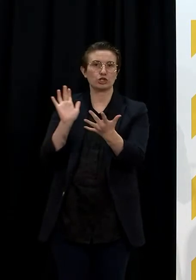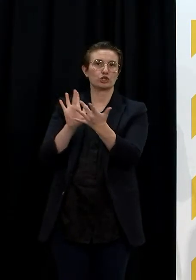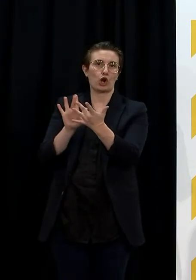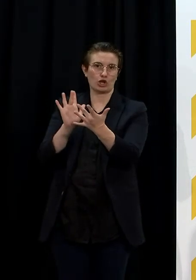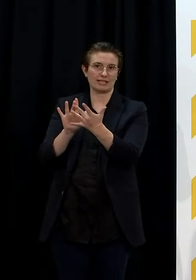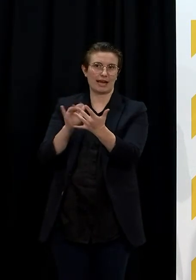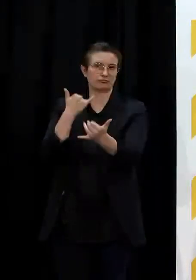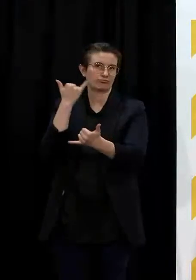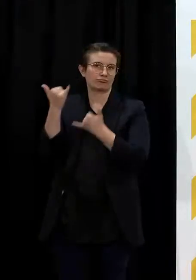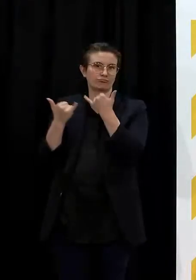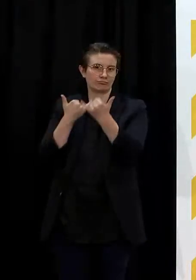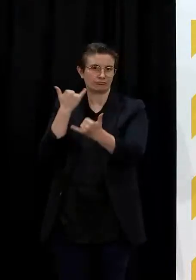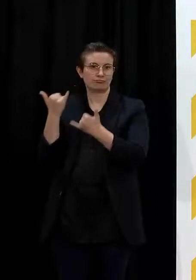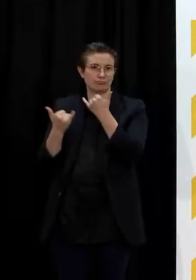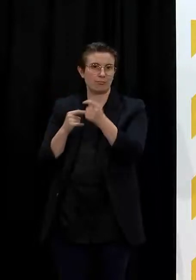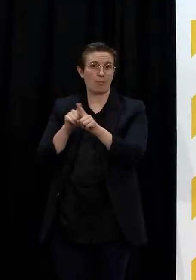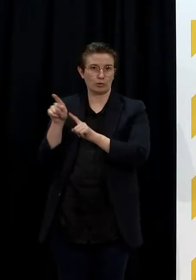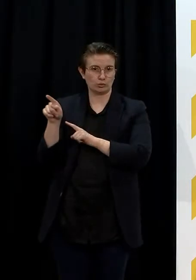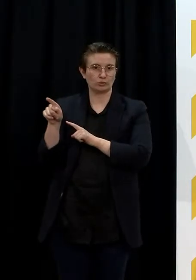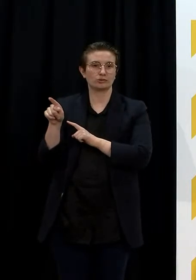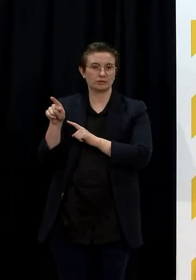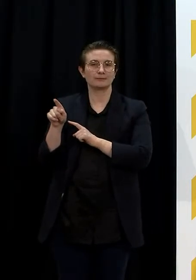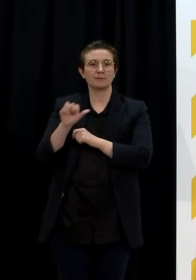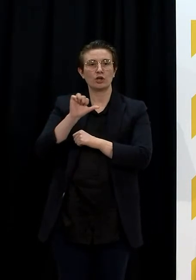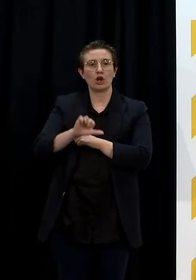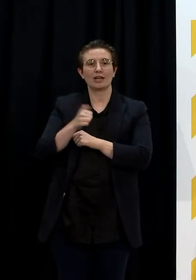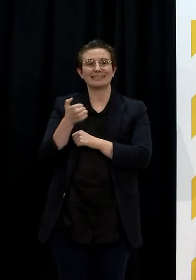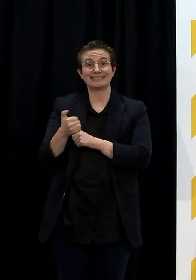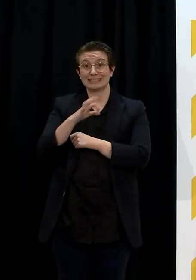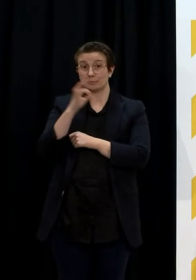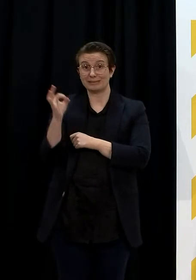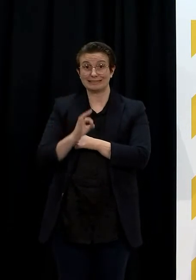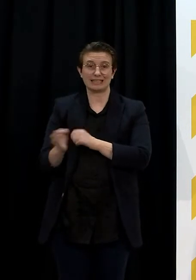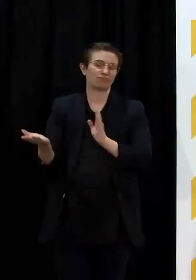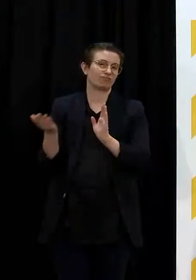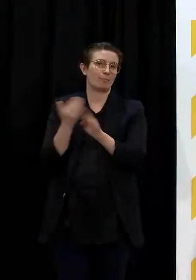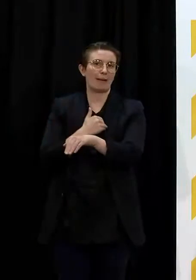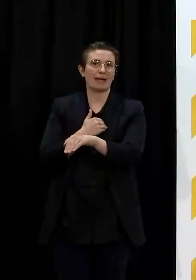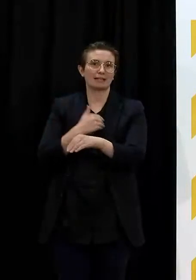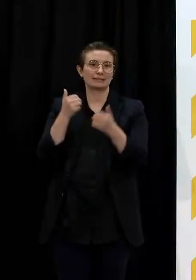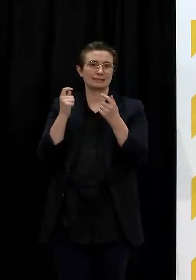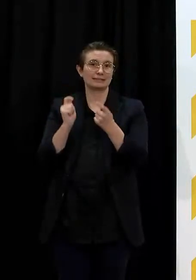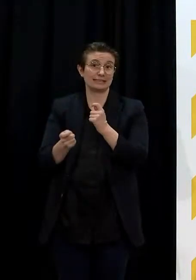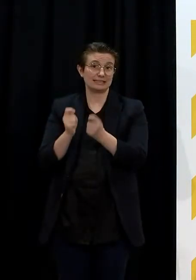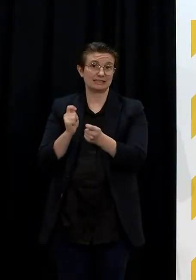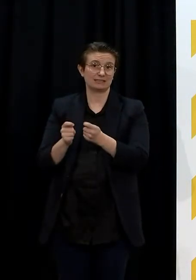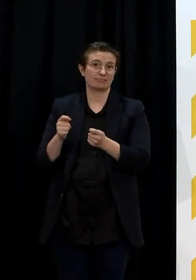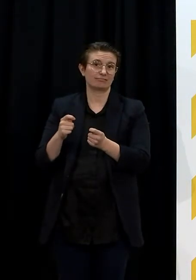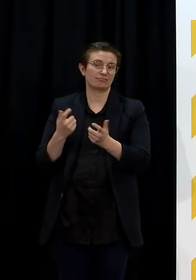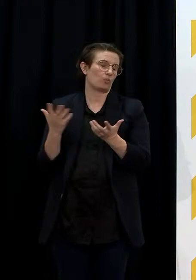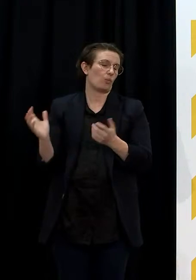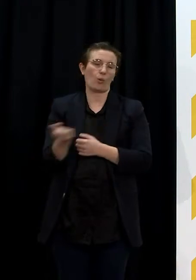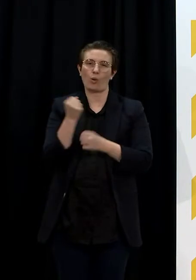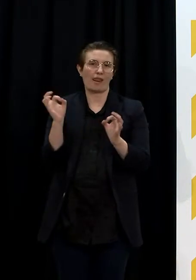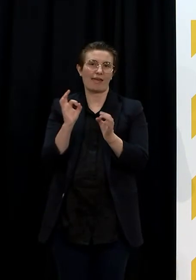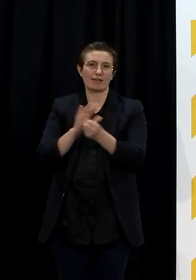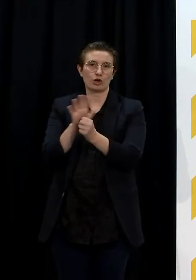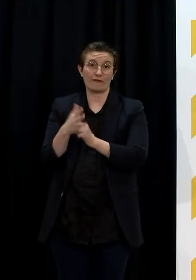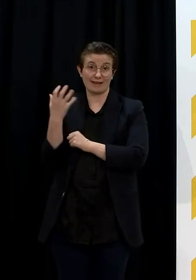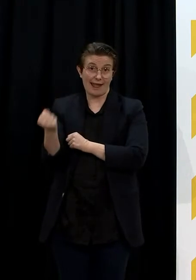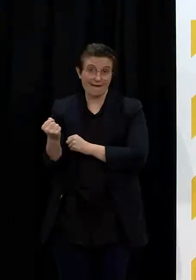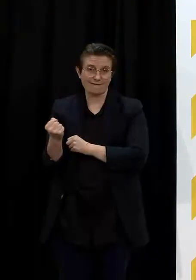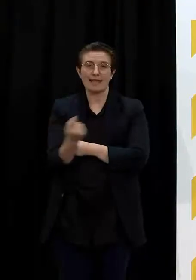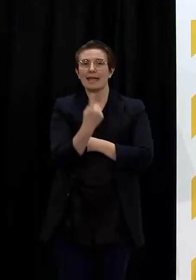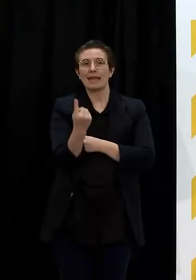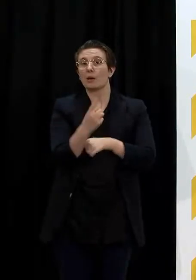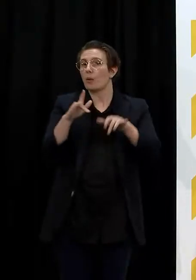96% so far have returned a test, all negative, and any contacts with an outstanding test result are being followed up today